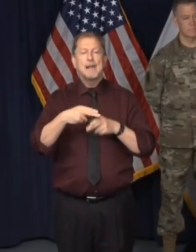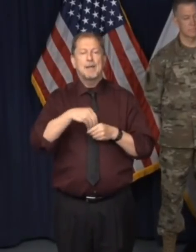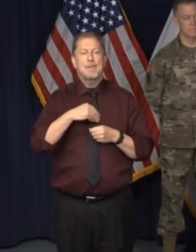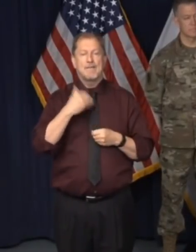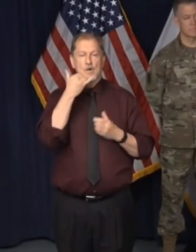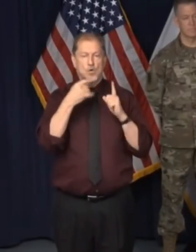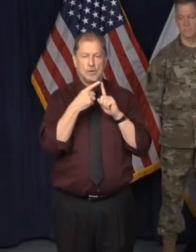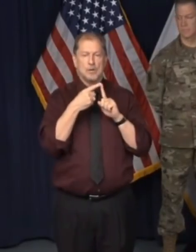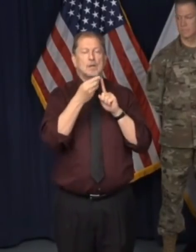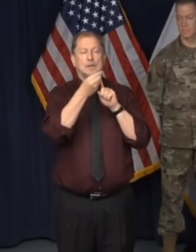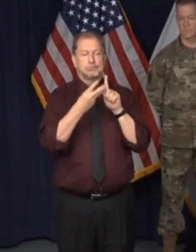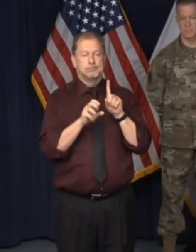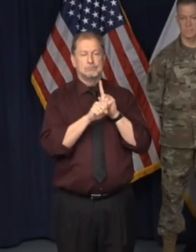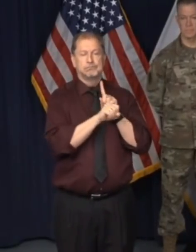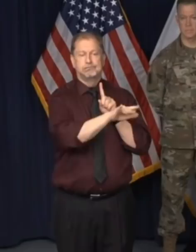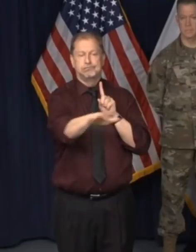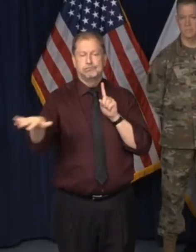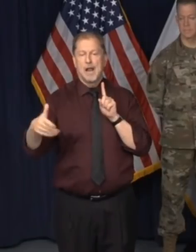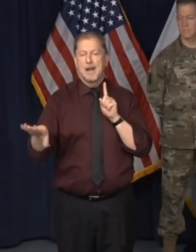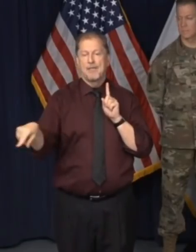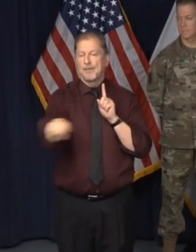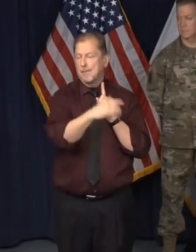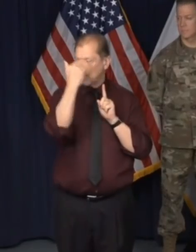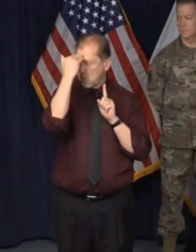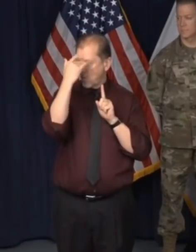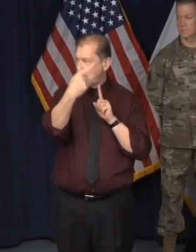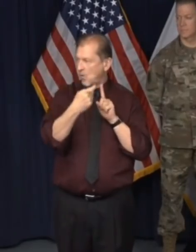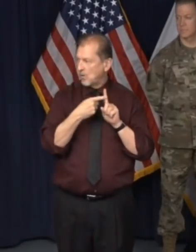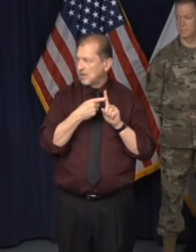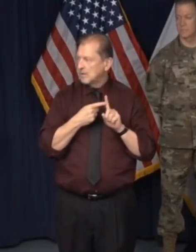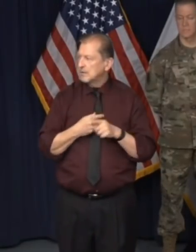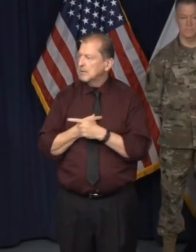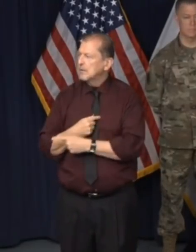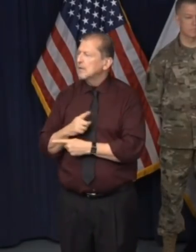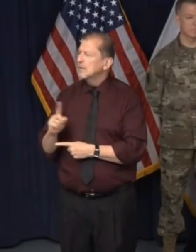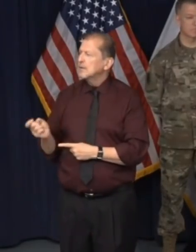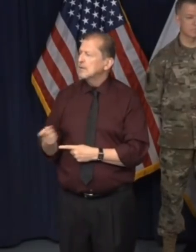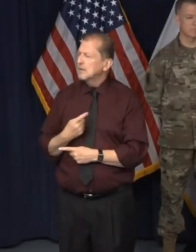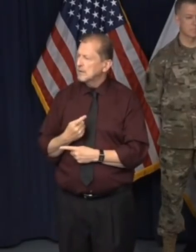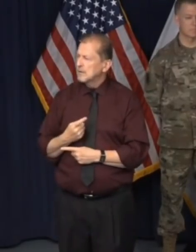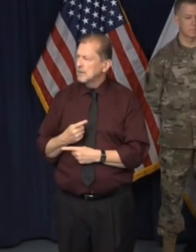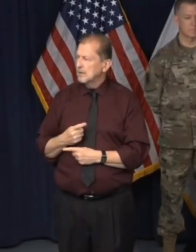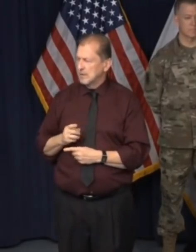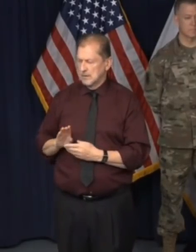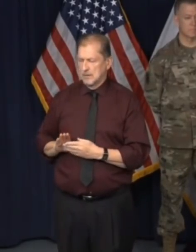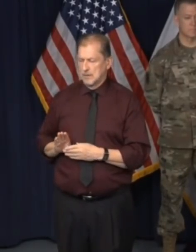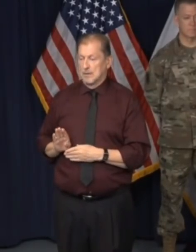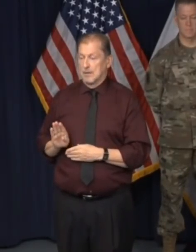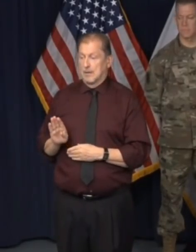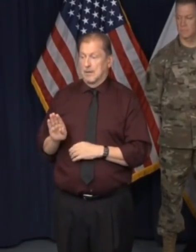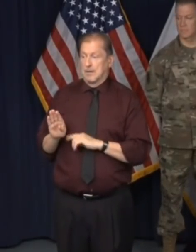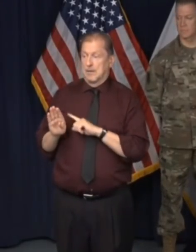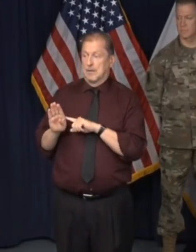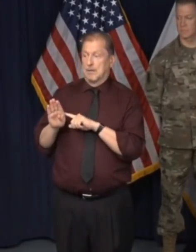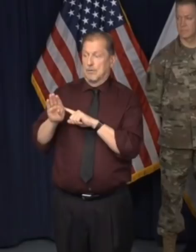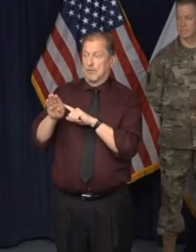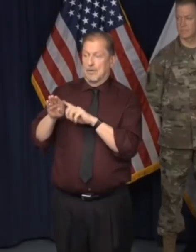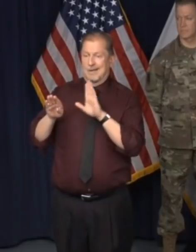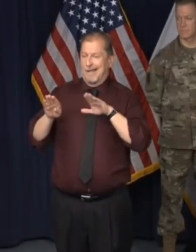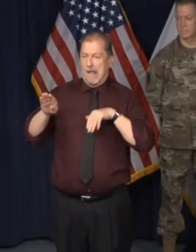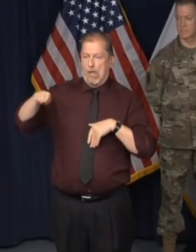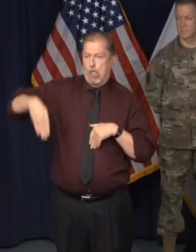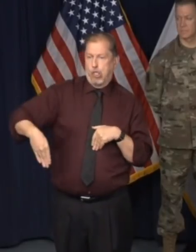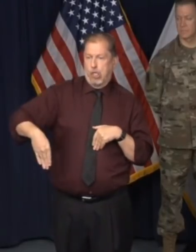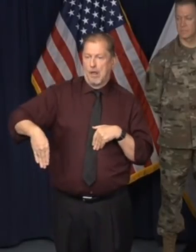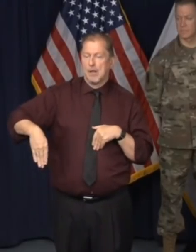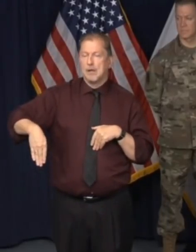that they should self isolate. Rich Miller at Capital Fast asks, the upward curve in new cases has slowed, but it hasn't yet gone down. What